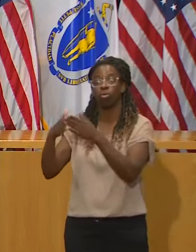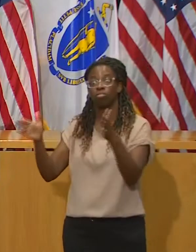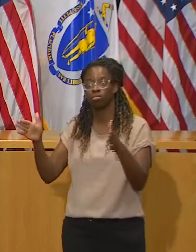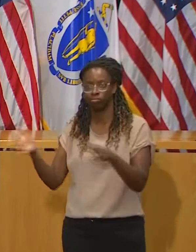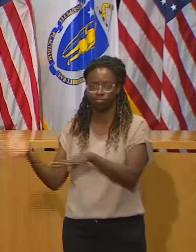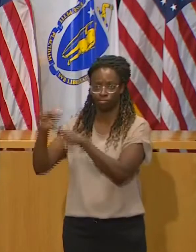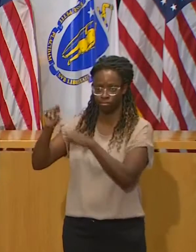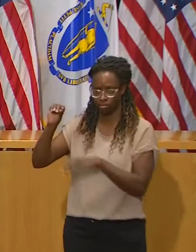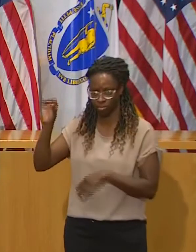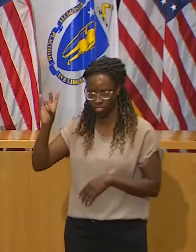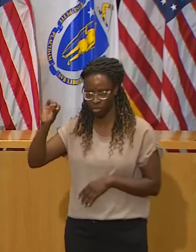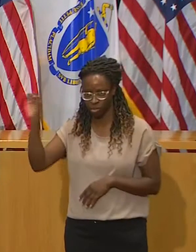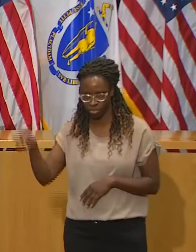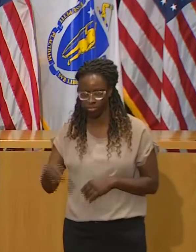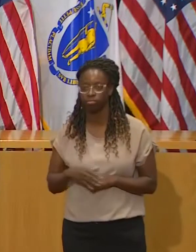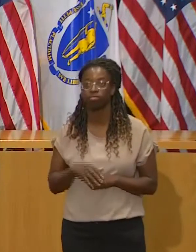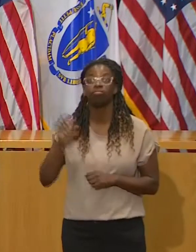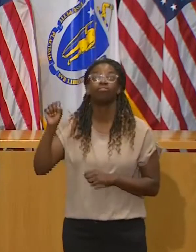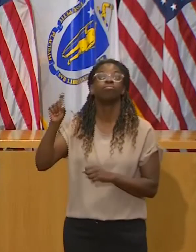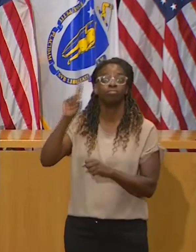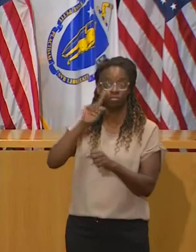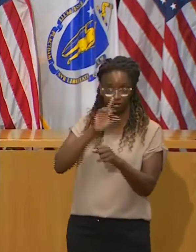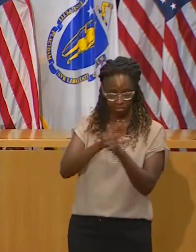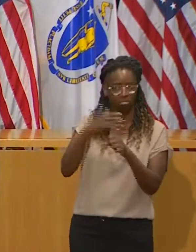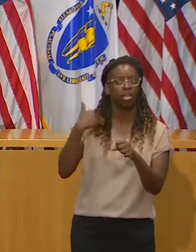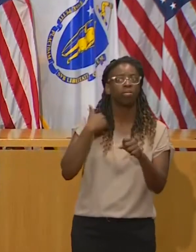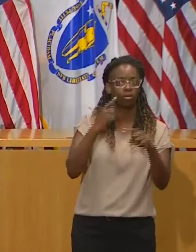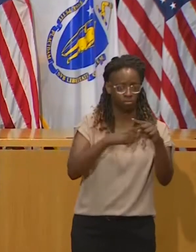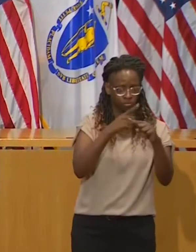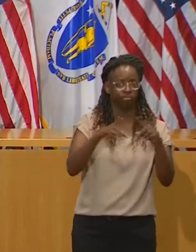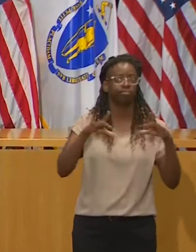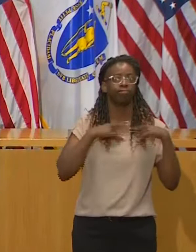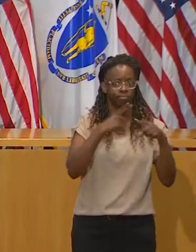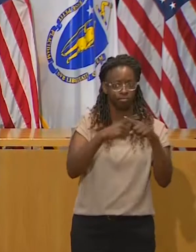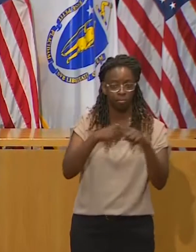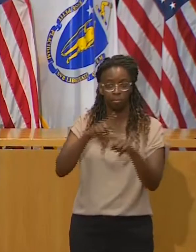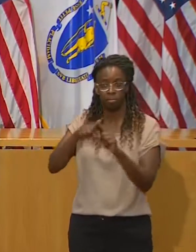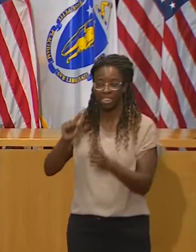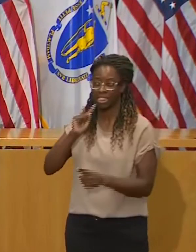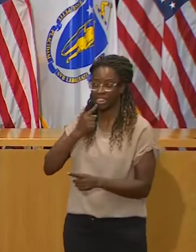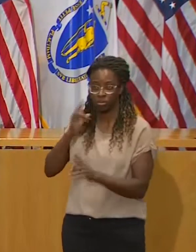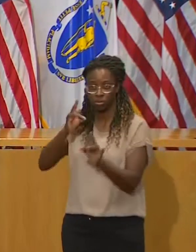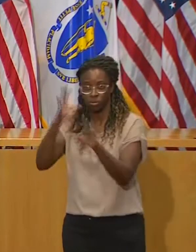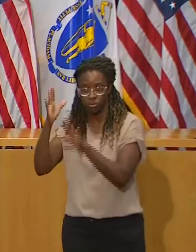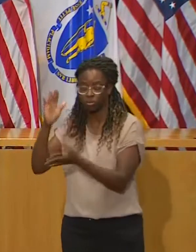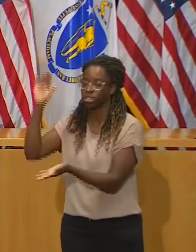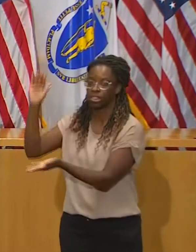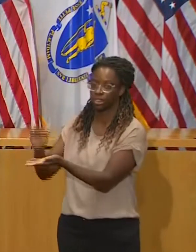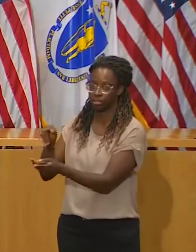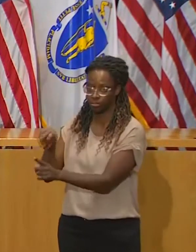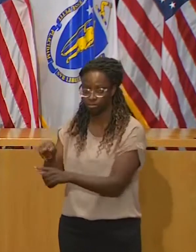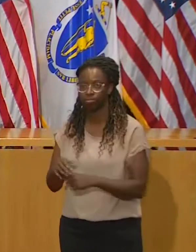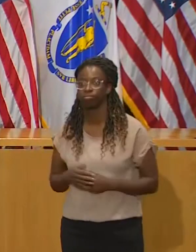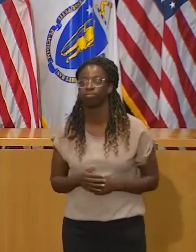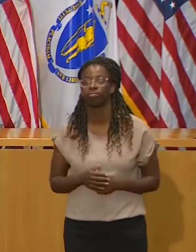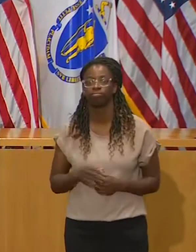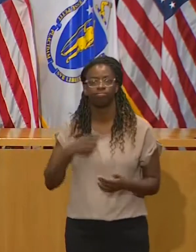It also indicates that we're catching cases earlier and that more young people make up our case counts.